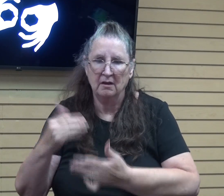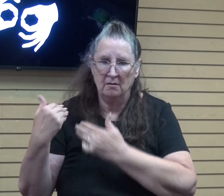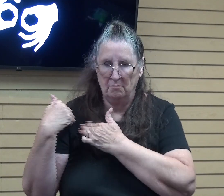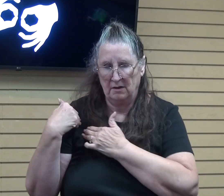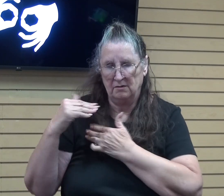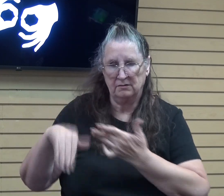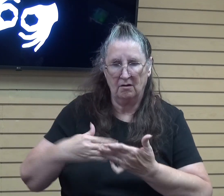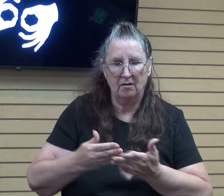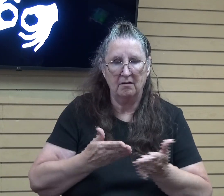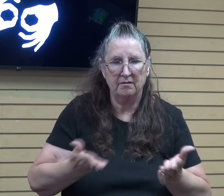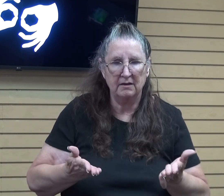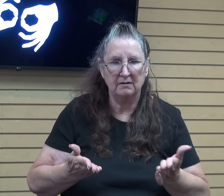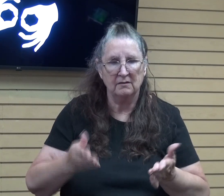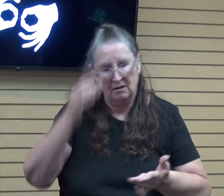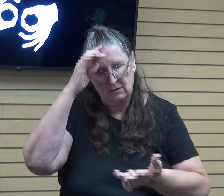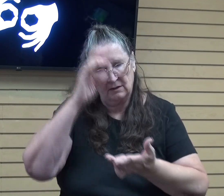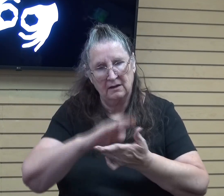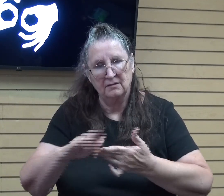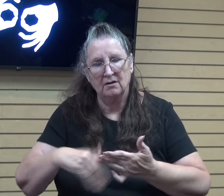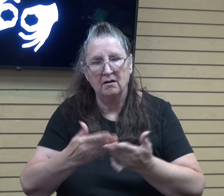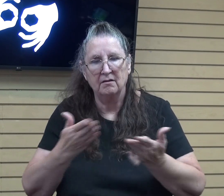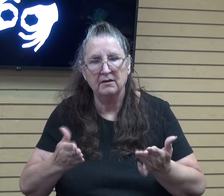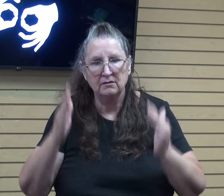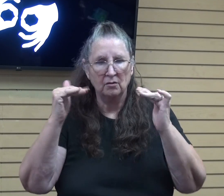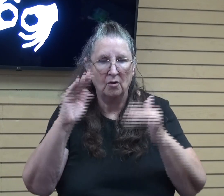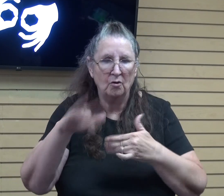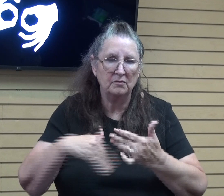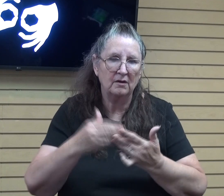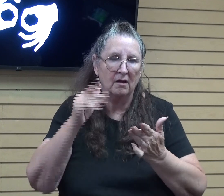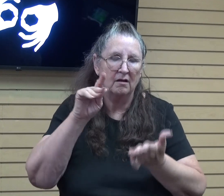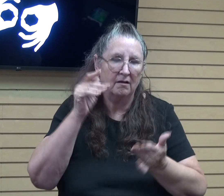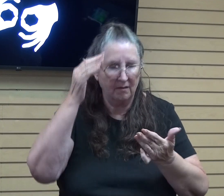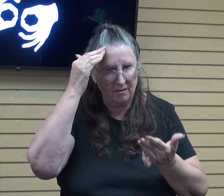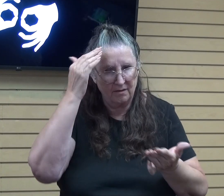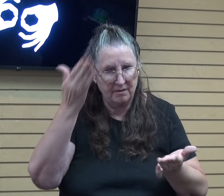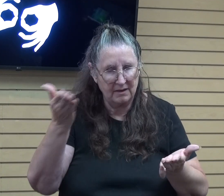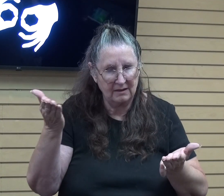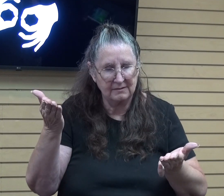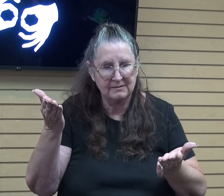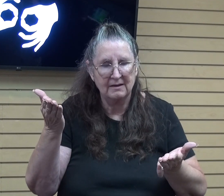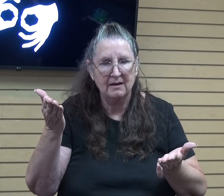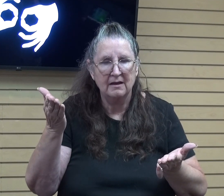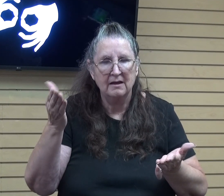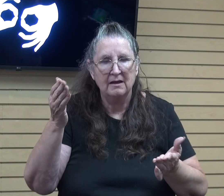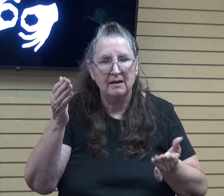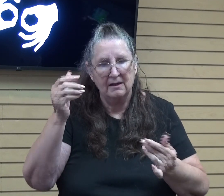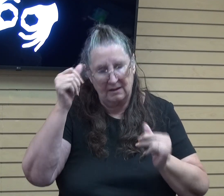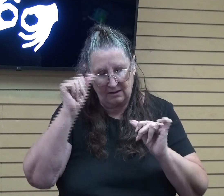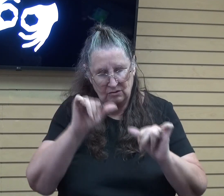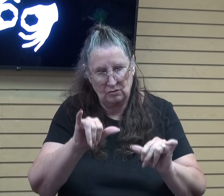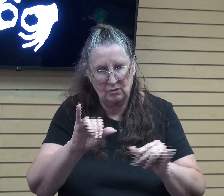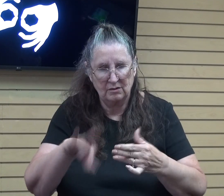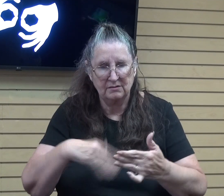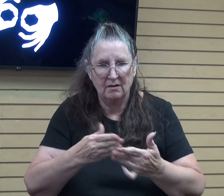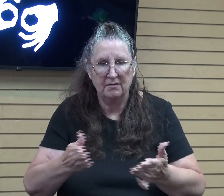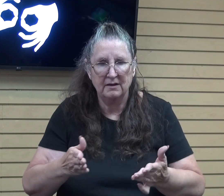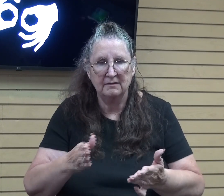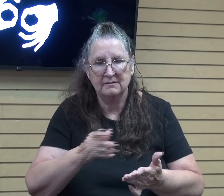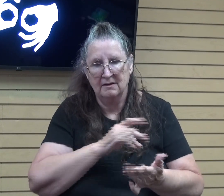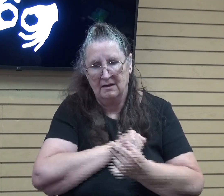Believes all things. Hopes all things. Endures all things. Love never fails. In the Greek